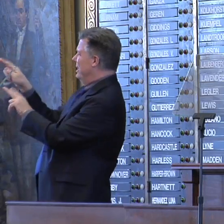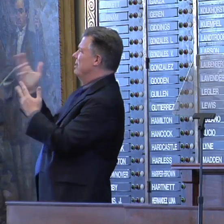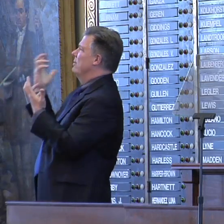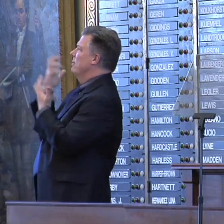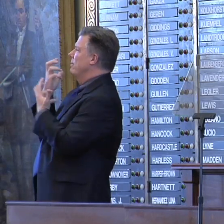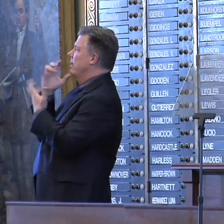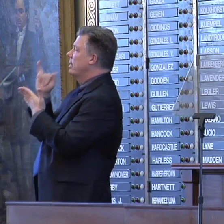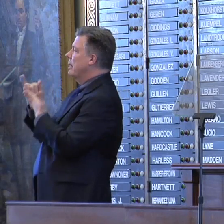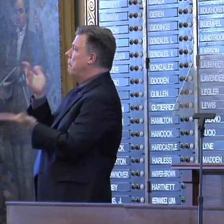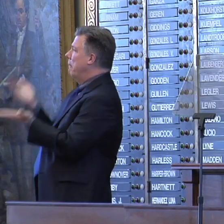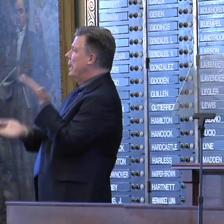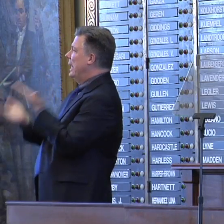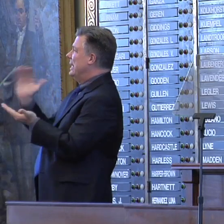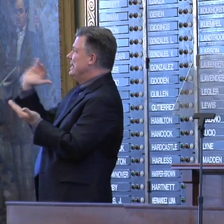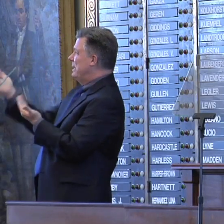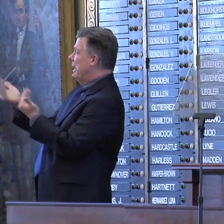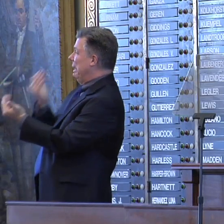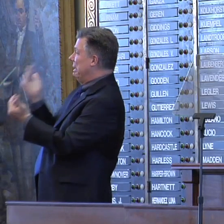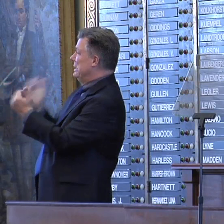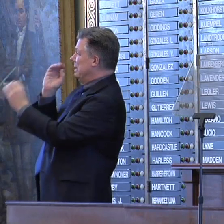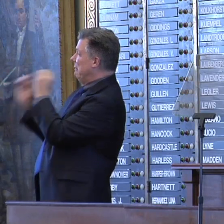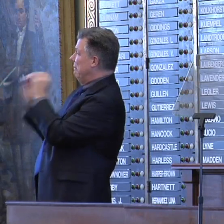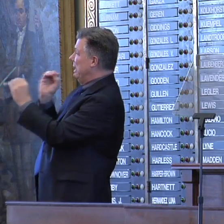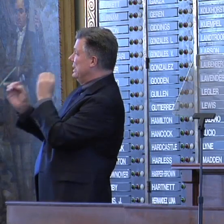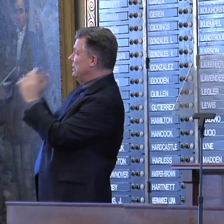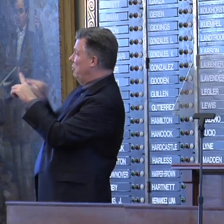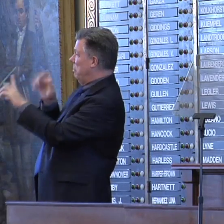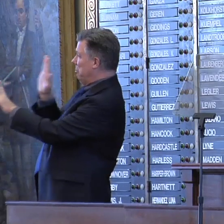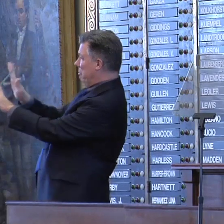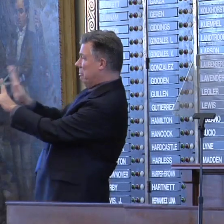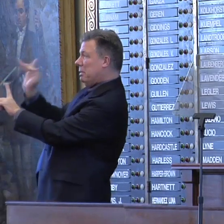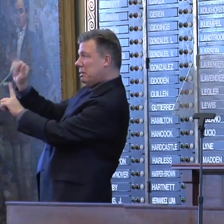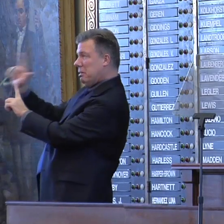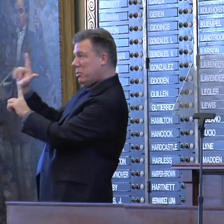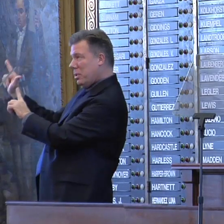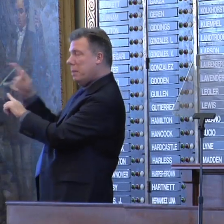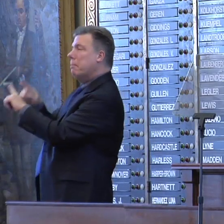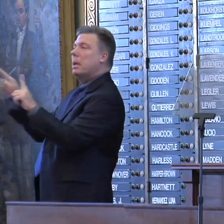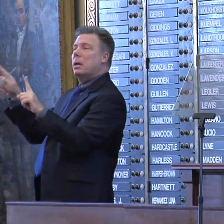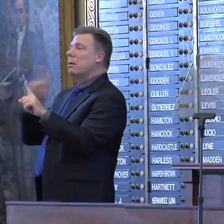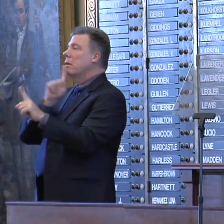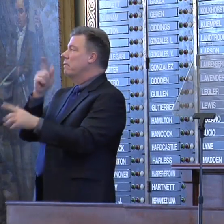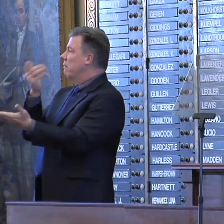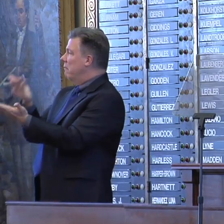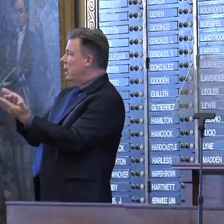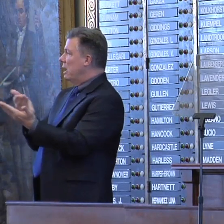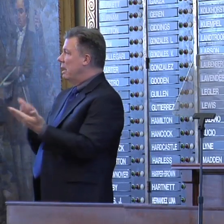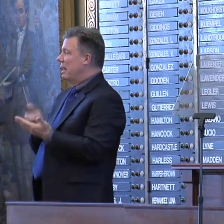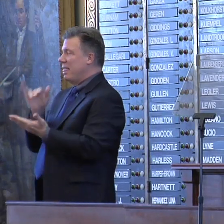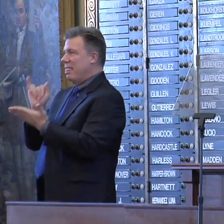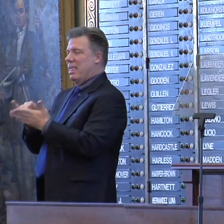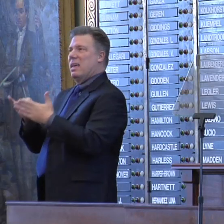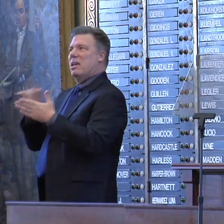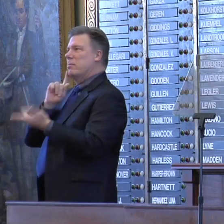that may have seemed like an easy fix from Springfield, Illinois, but the fact is it takes on a completely